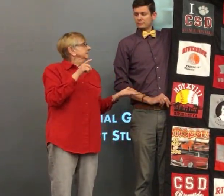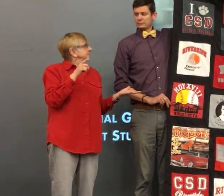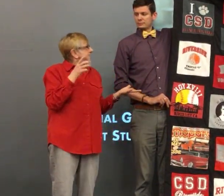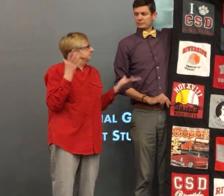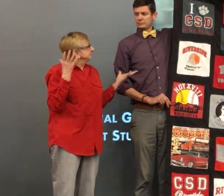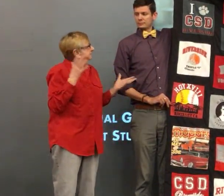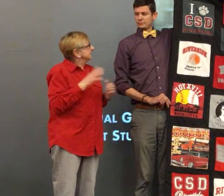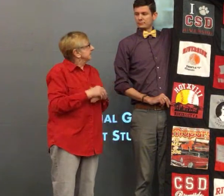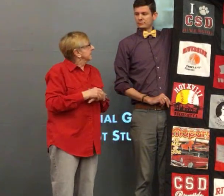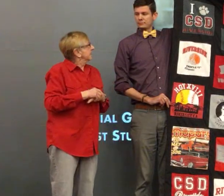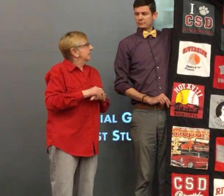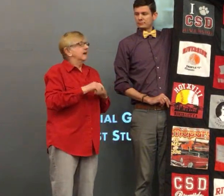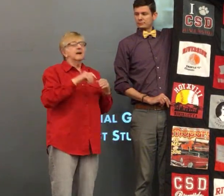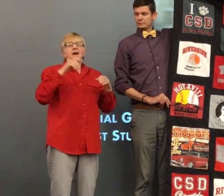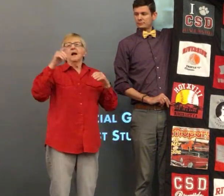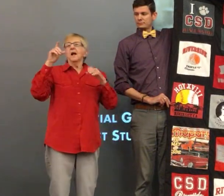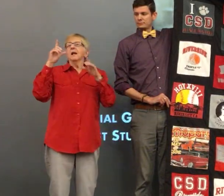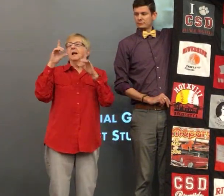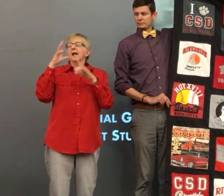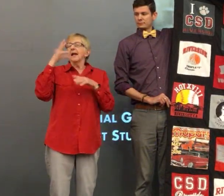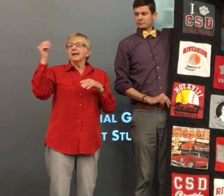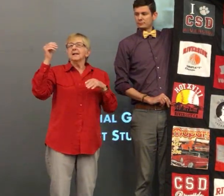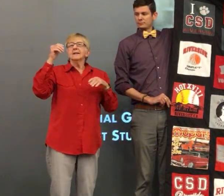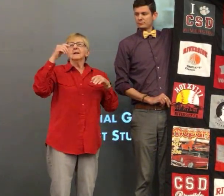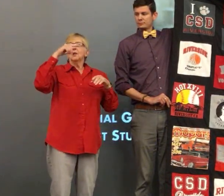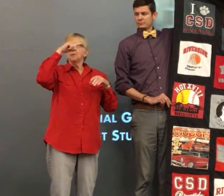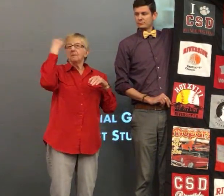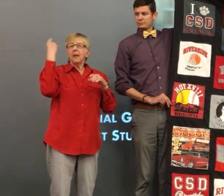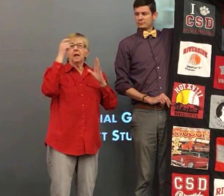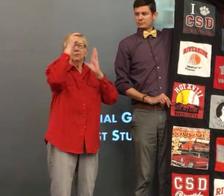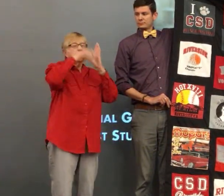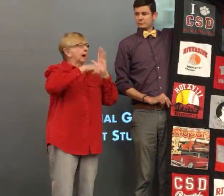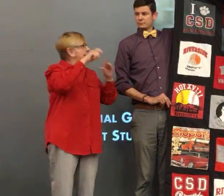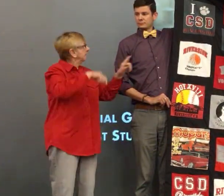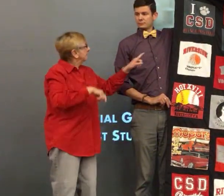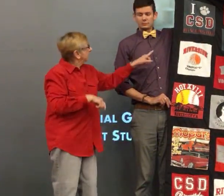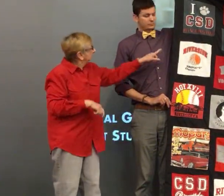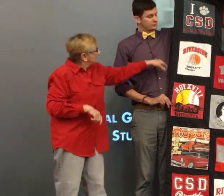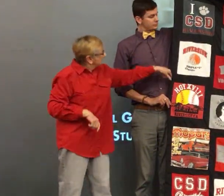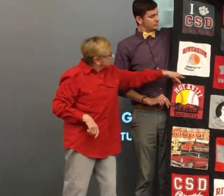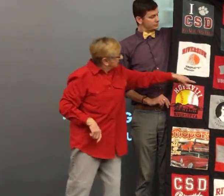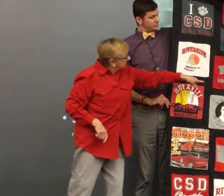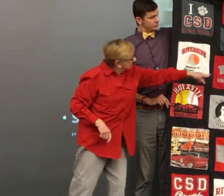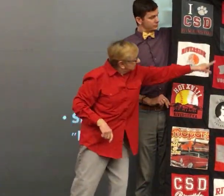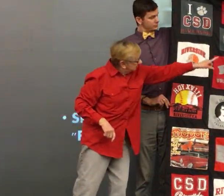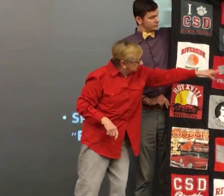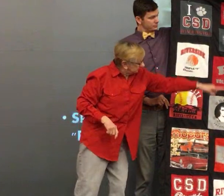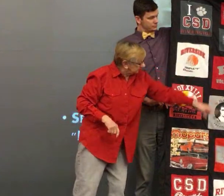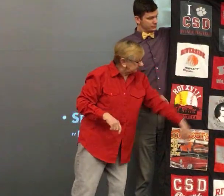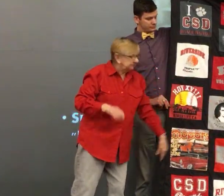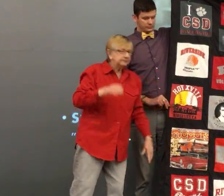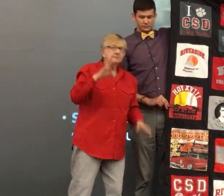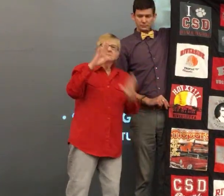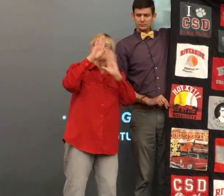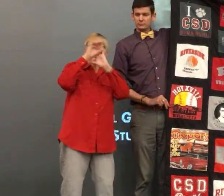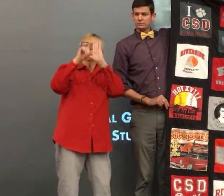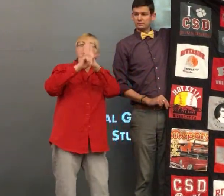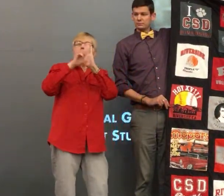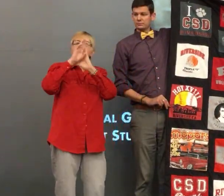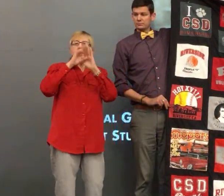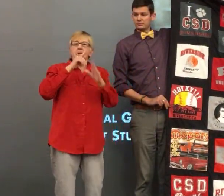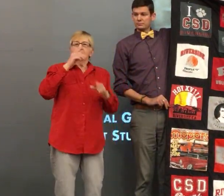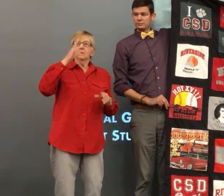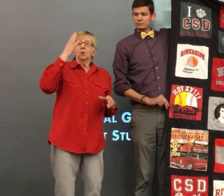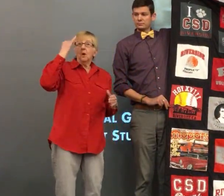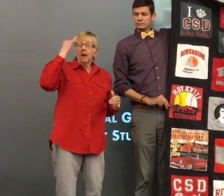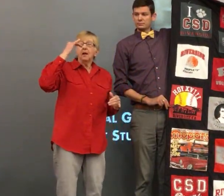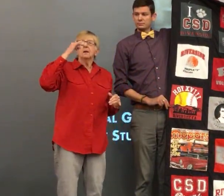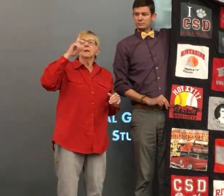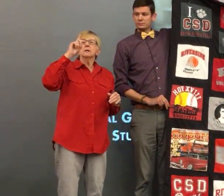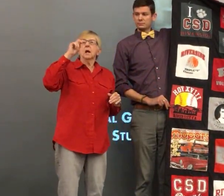black